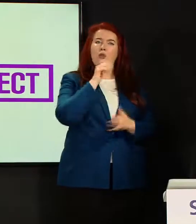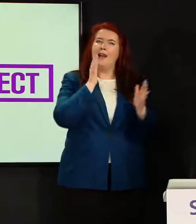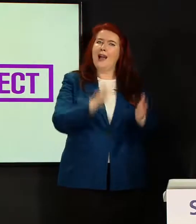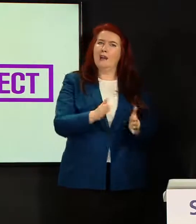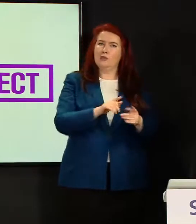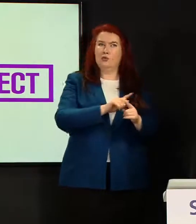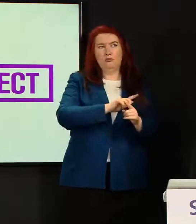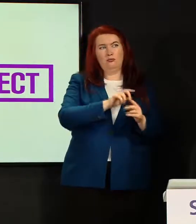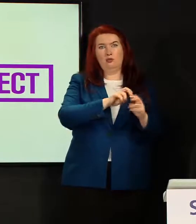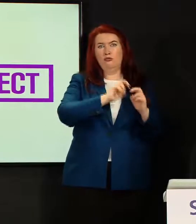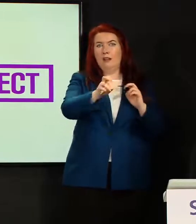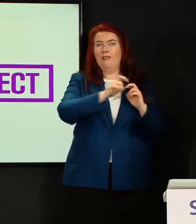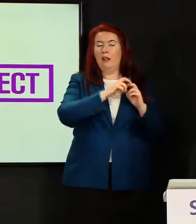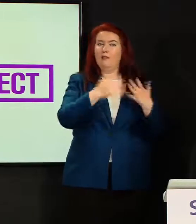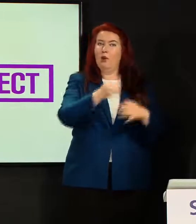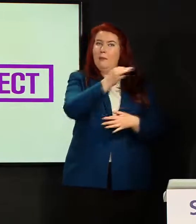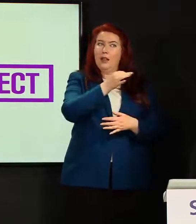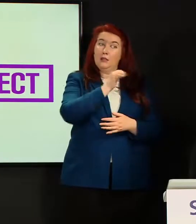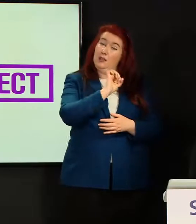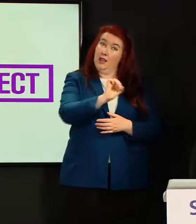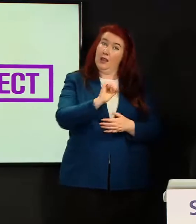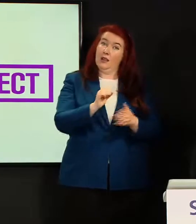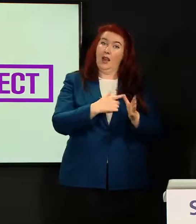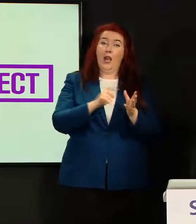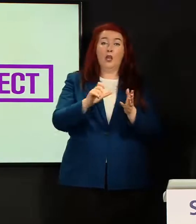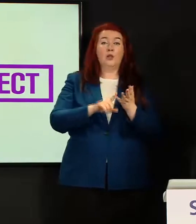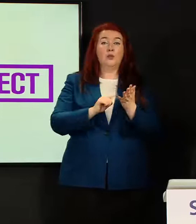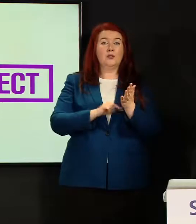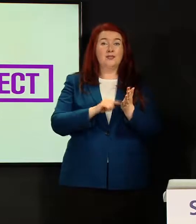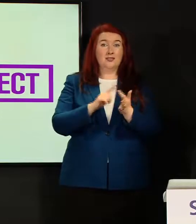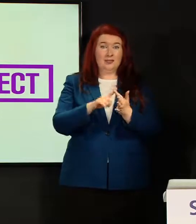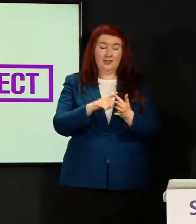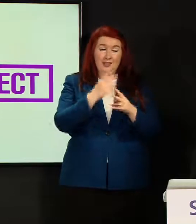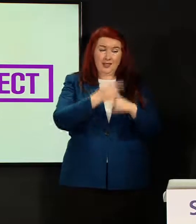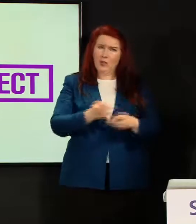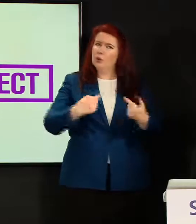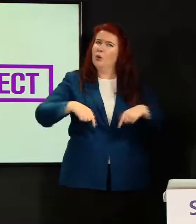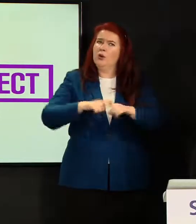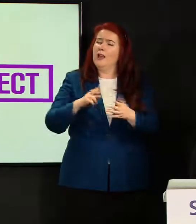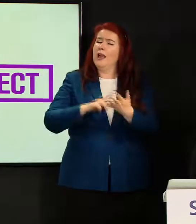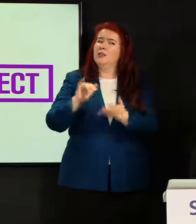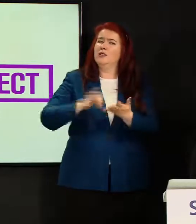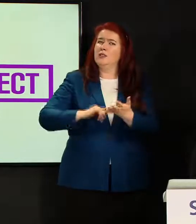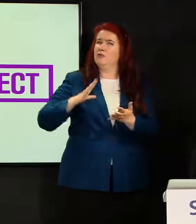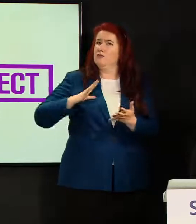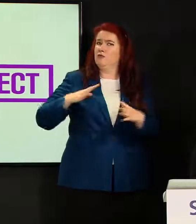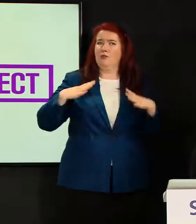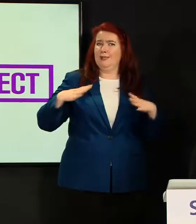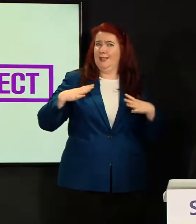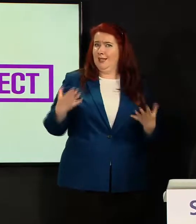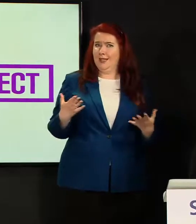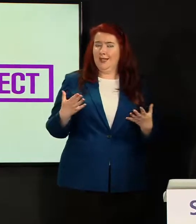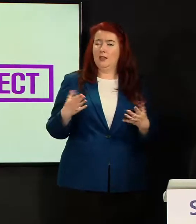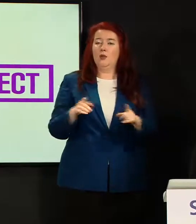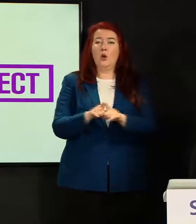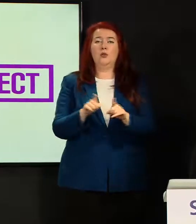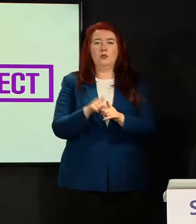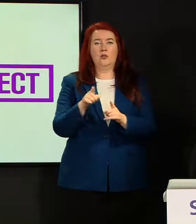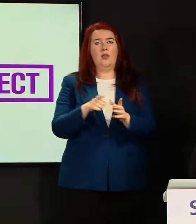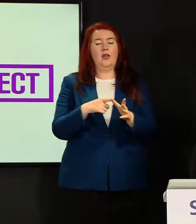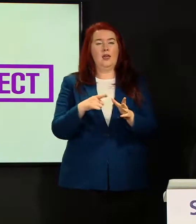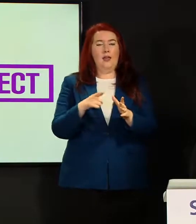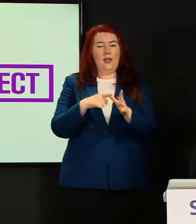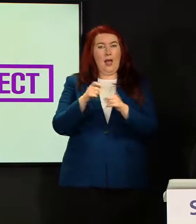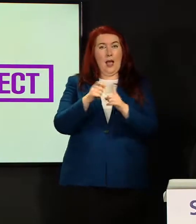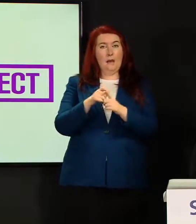to come off the island even within their acute care so we were ready and in particular areas NHS near me so a lot